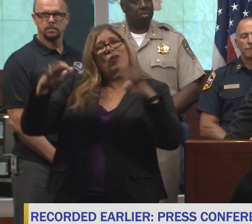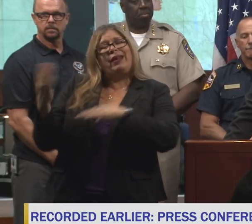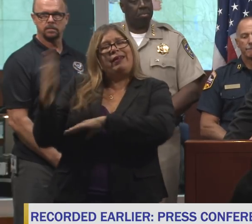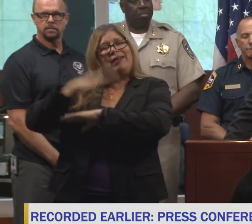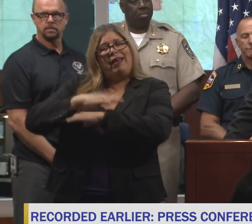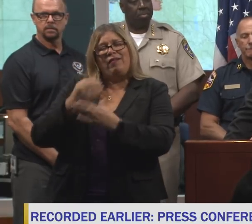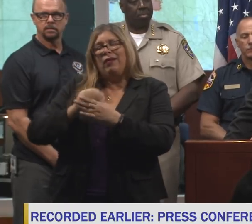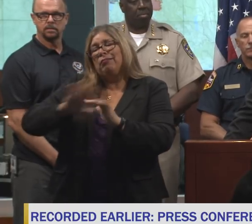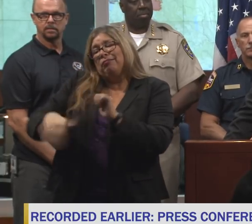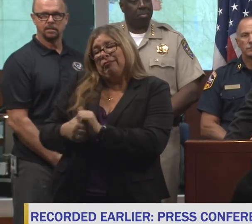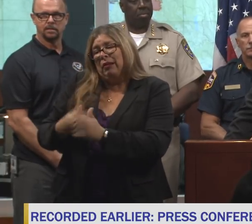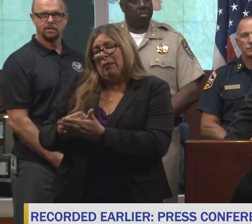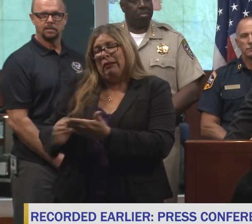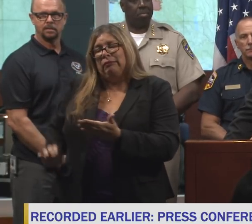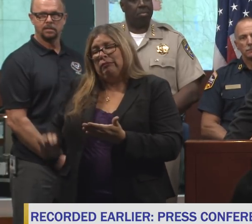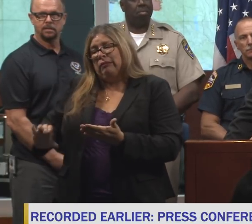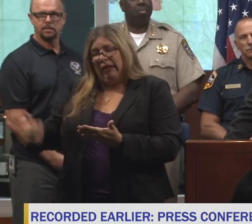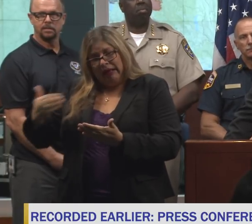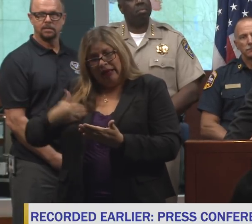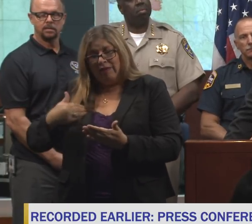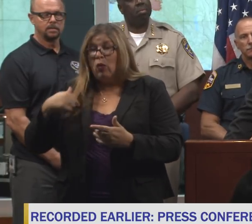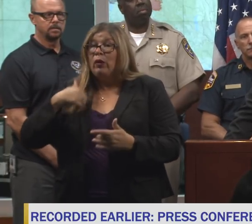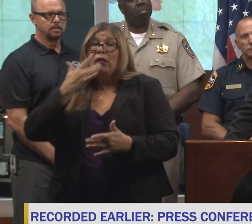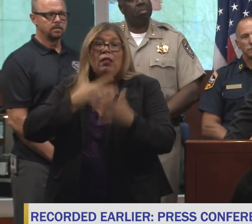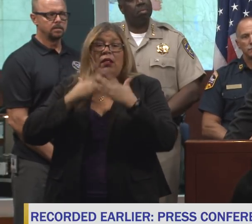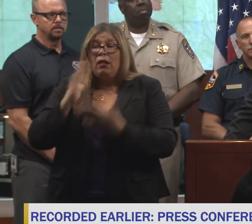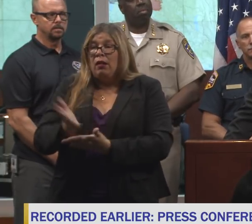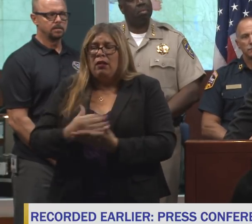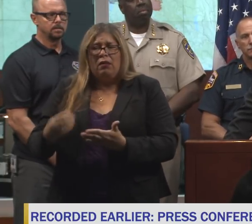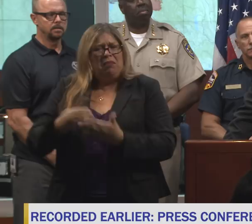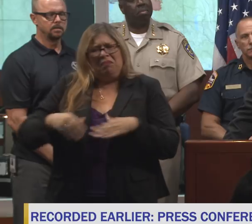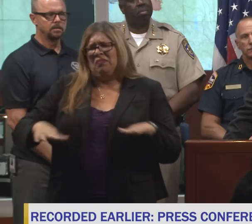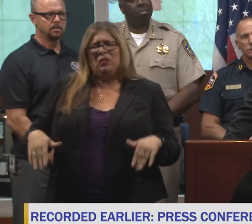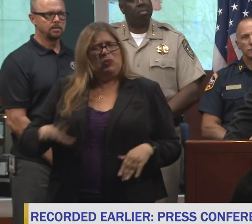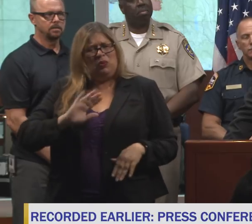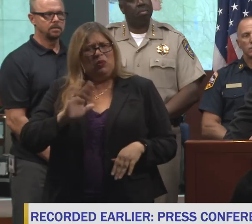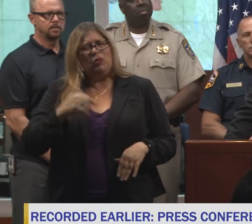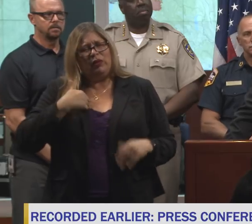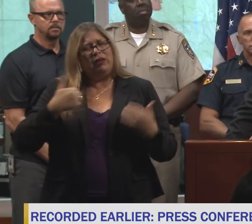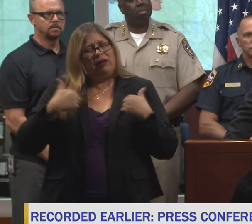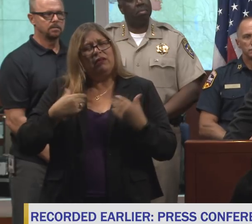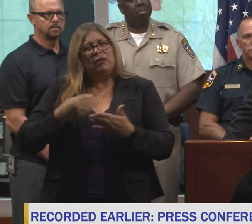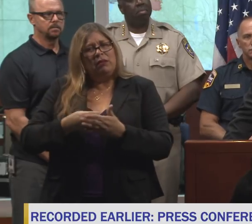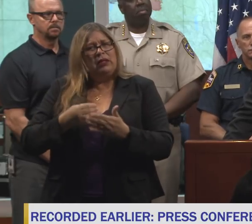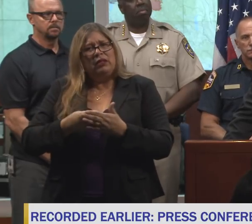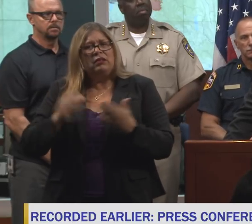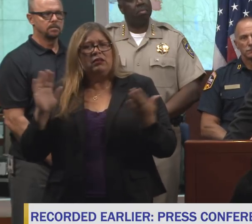We're not down to our last dollar at this point, and we won't be for a long time. Even when things get tough, there's always